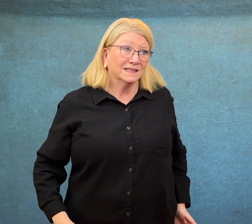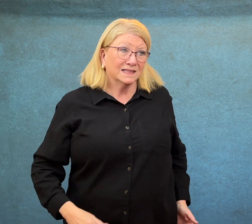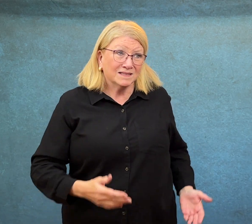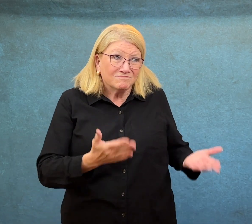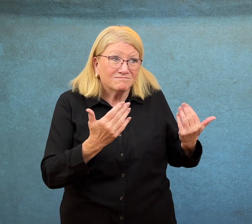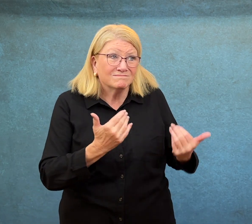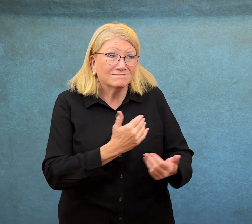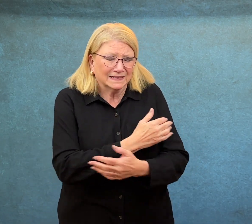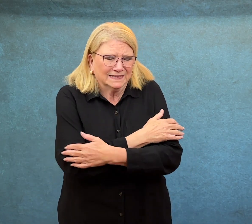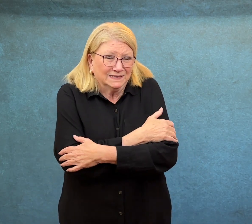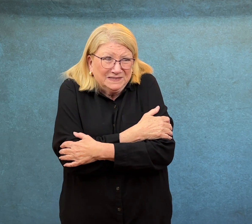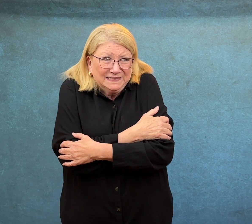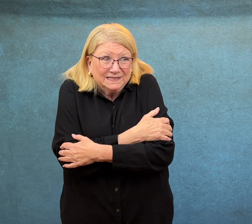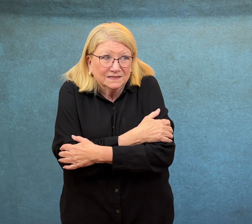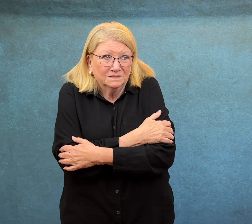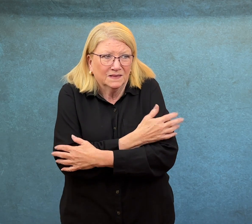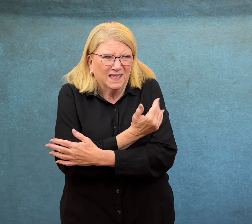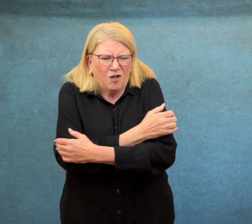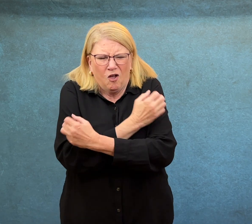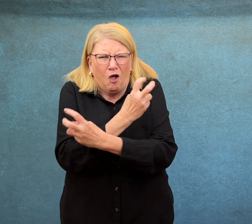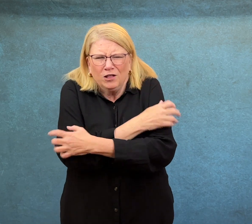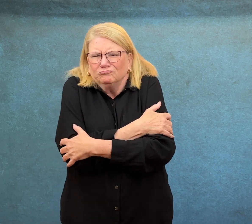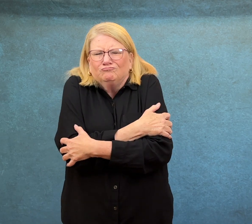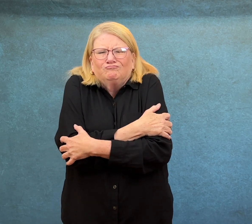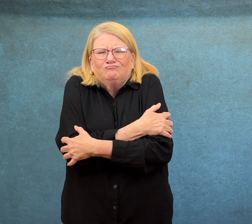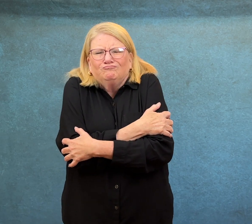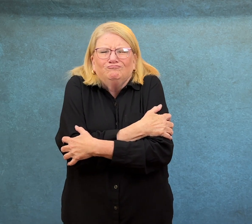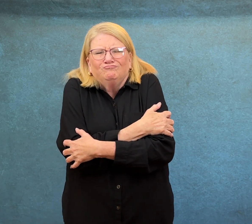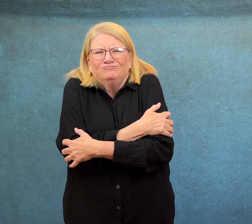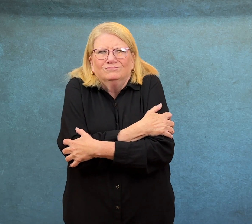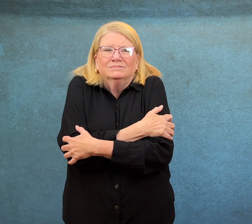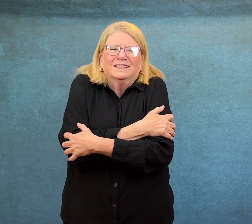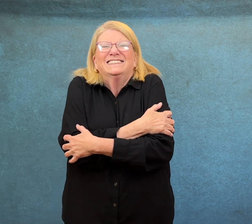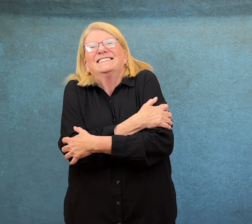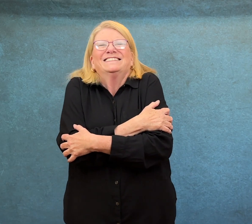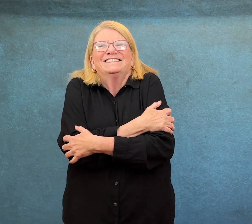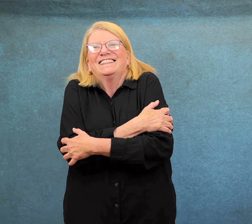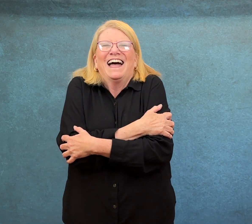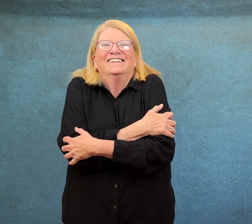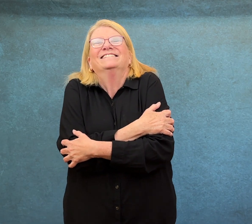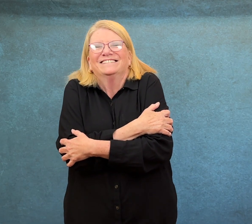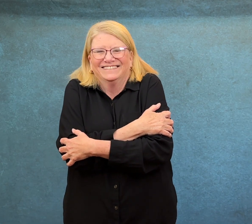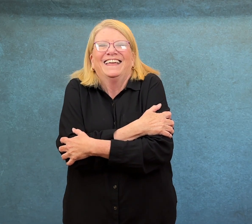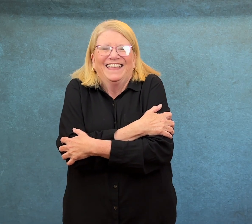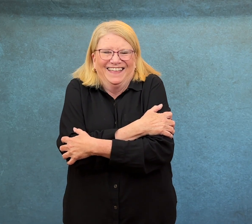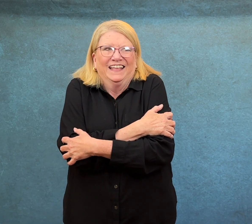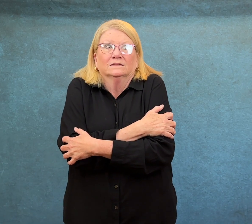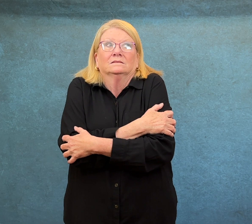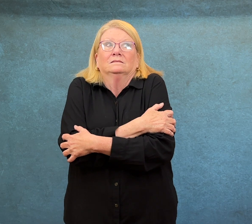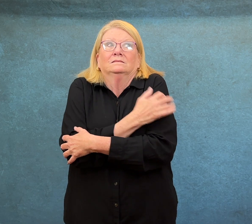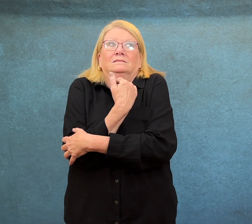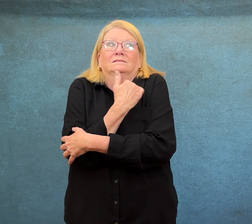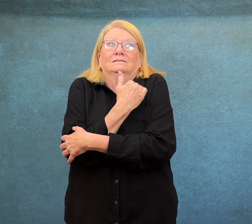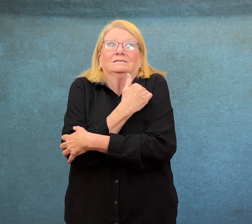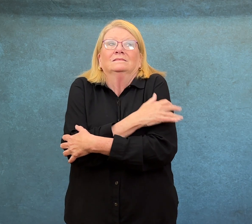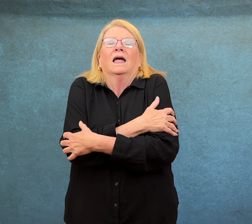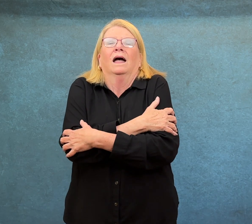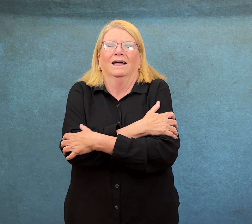And squeeze me hard. No, harder. Well, not that hard.